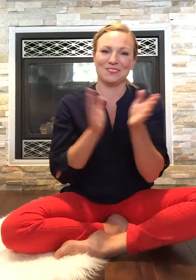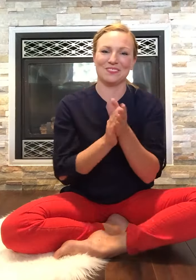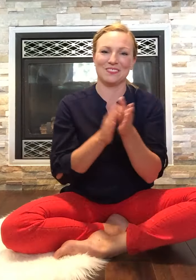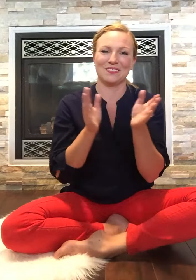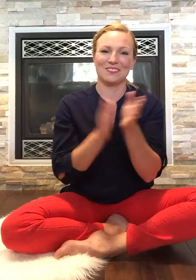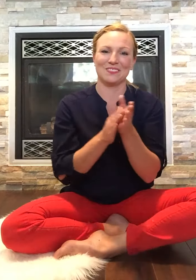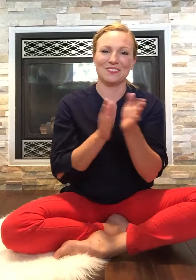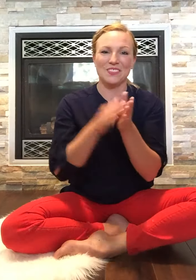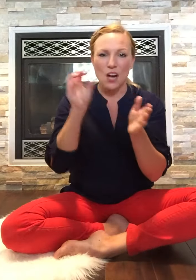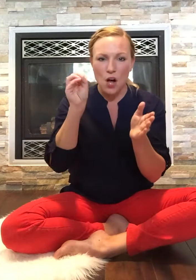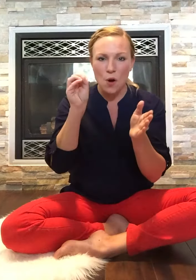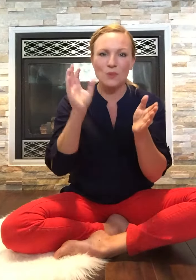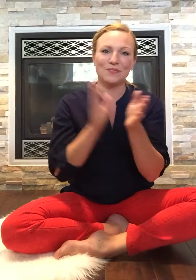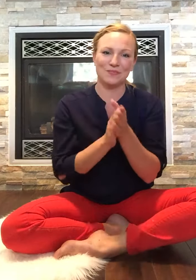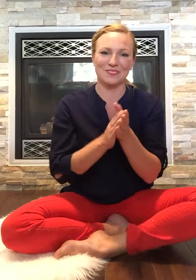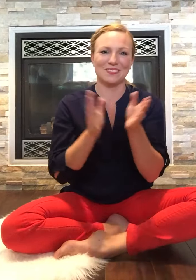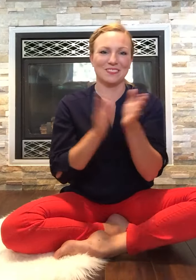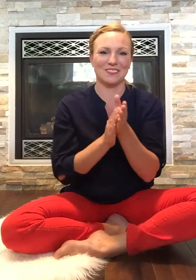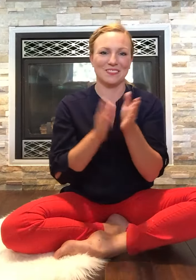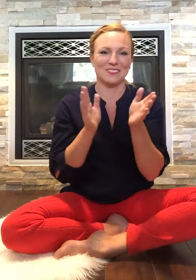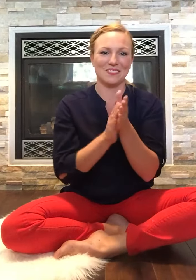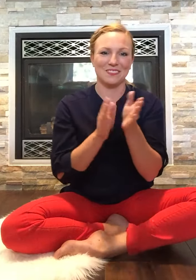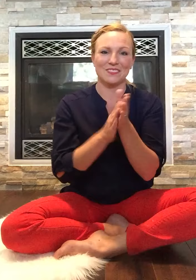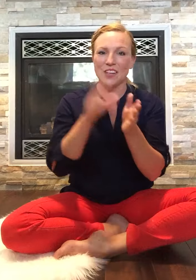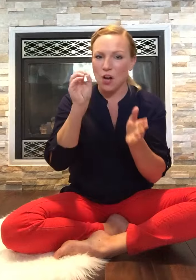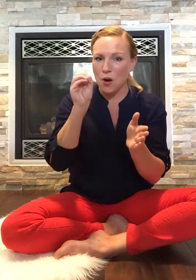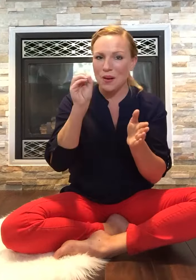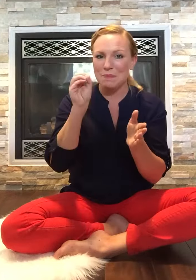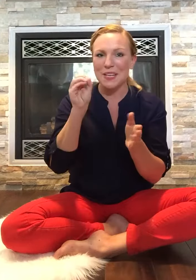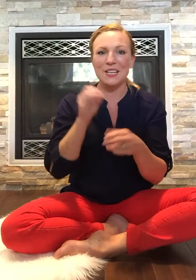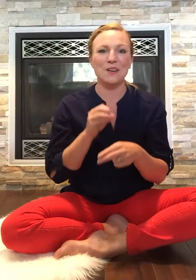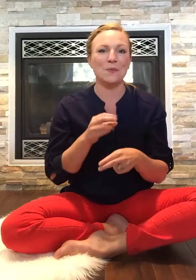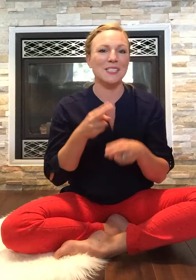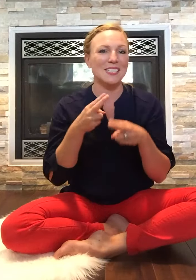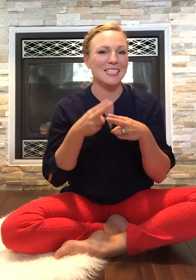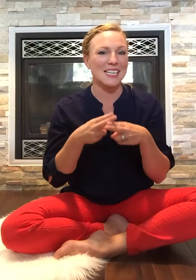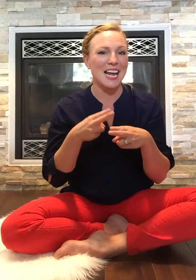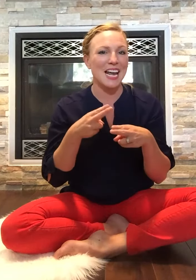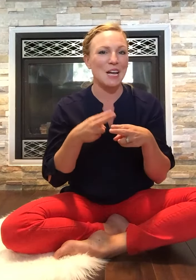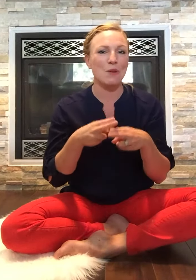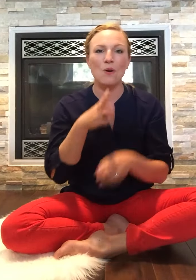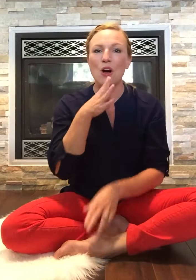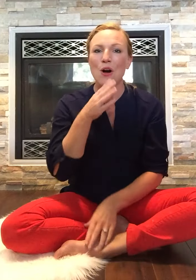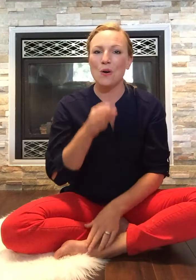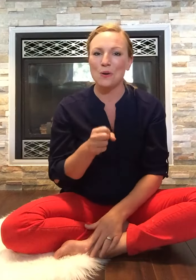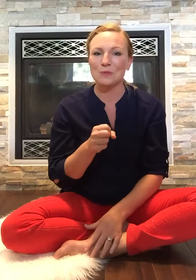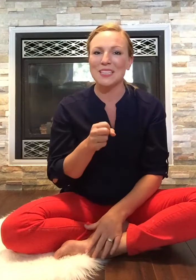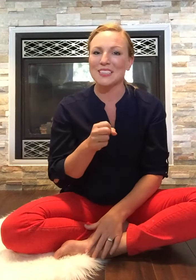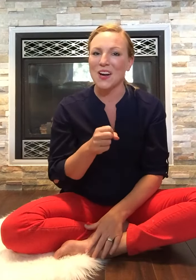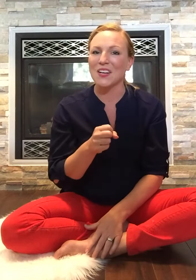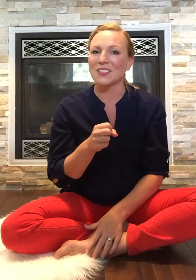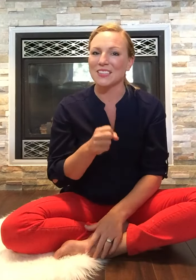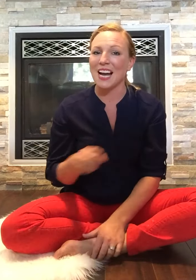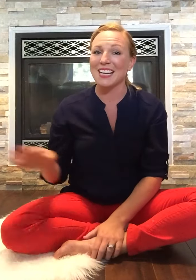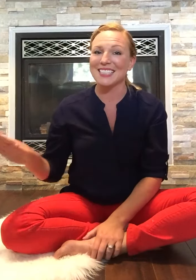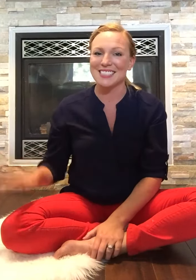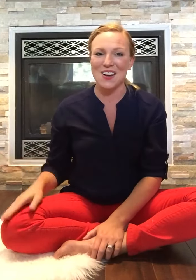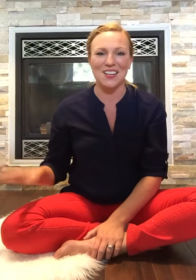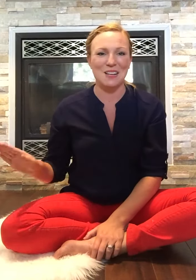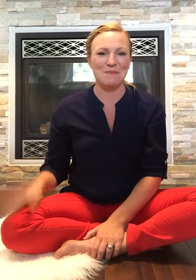Oh, oh, oh and Bingo was his name-o. Old McDonald had a dog and